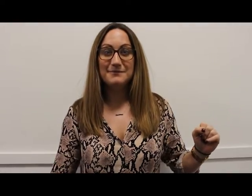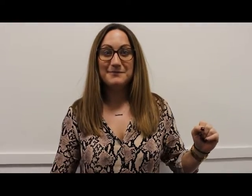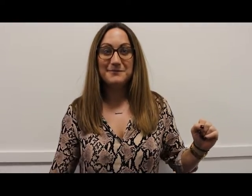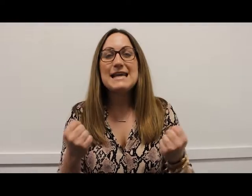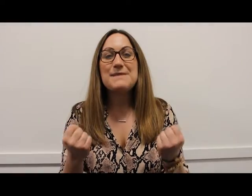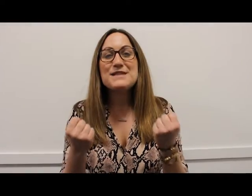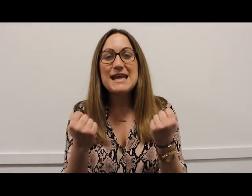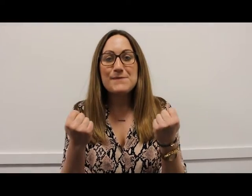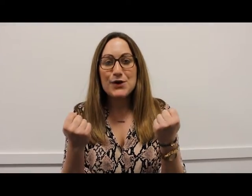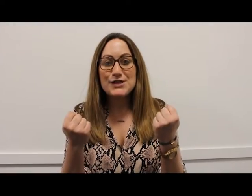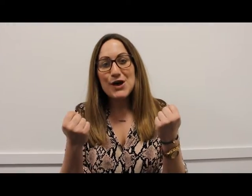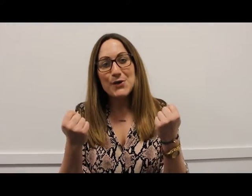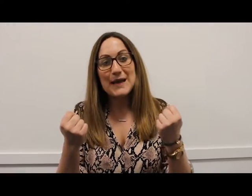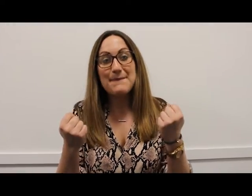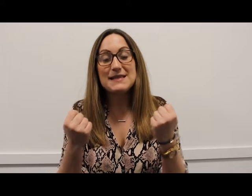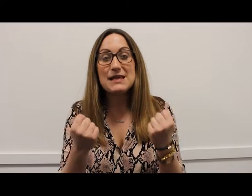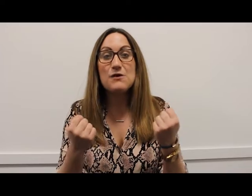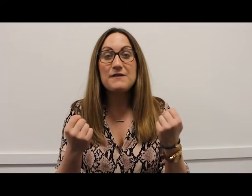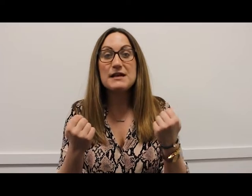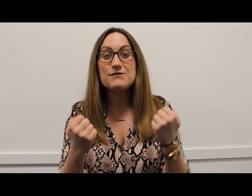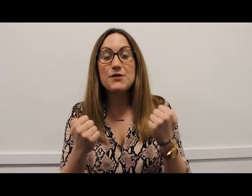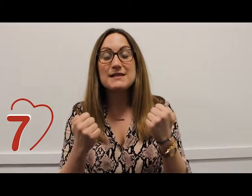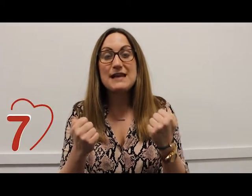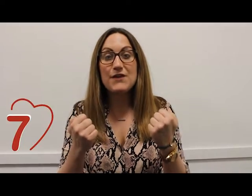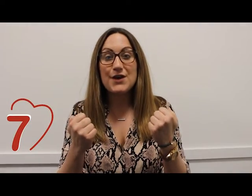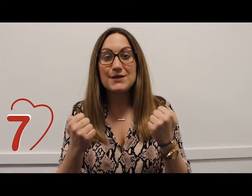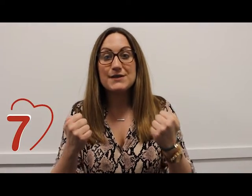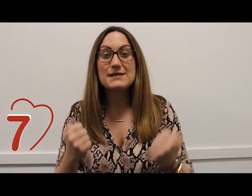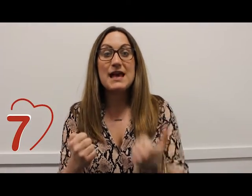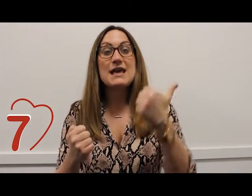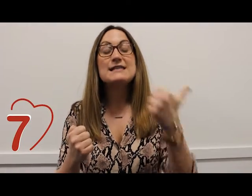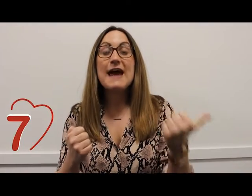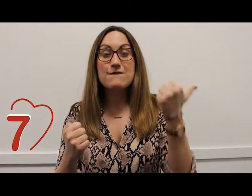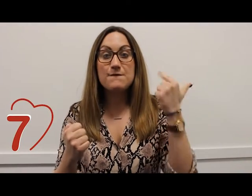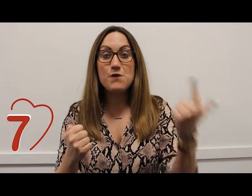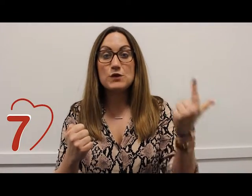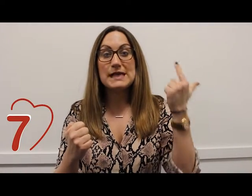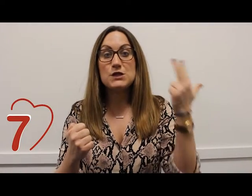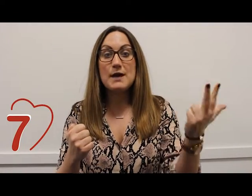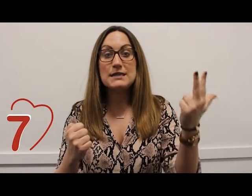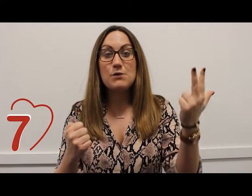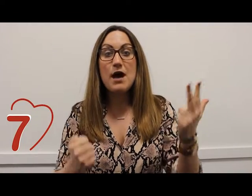team team good as gold let me see your fingers roll the sevens 7 14 21